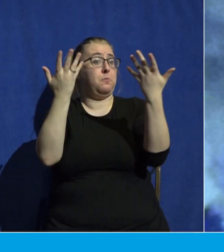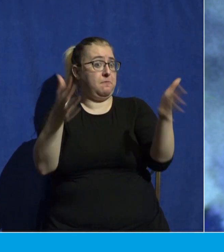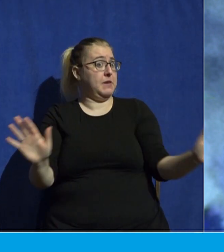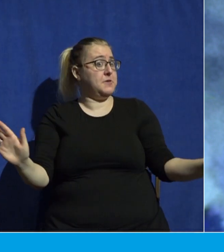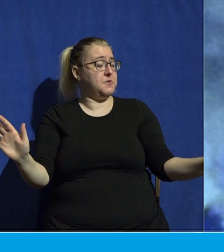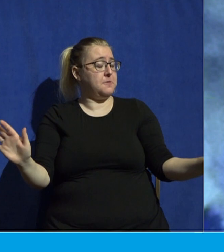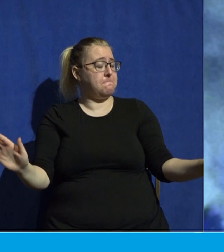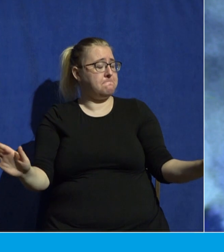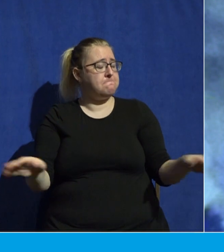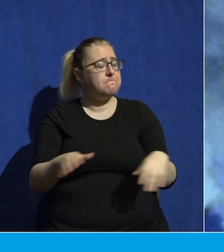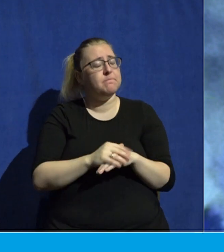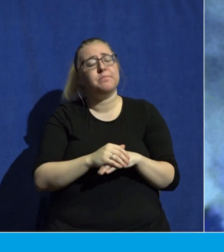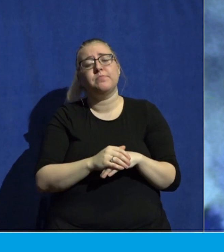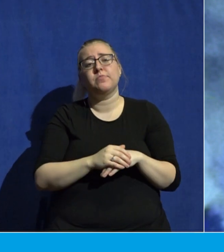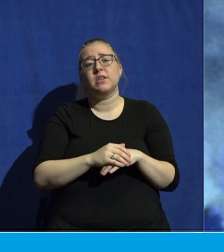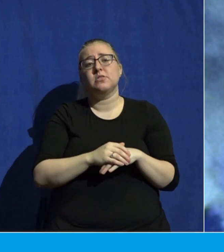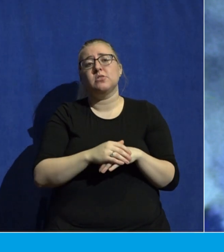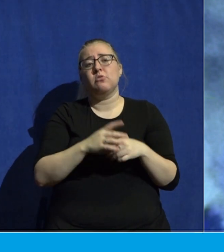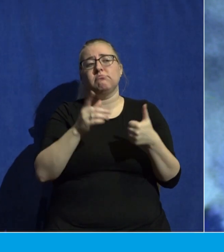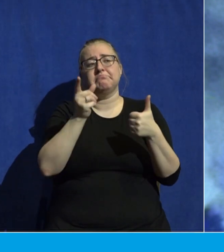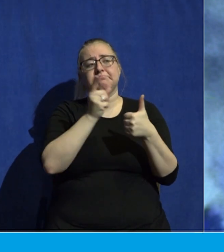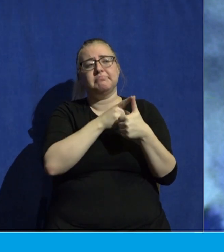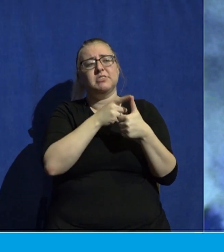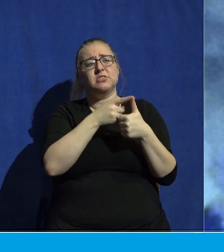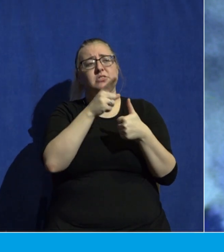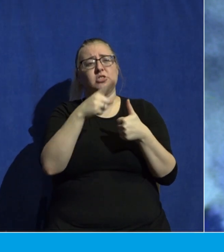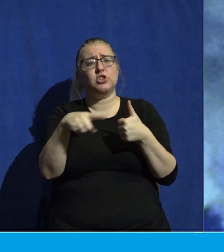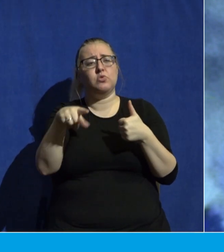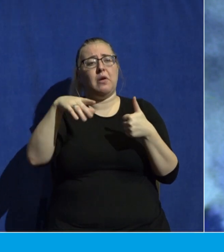For those of you who have not yet believed in Jesus,